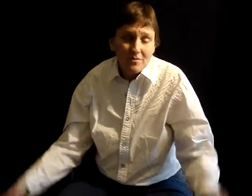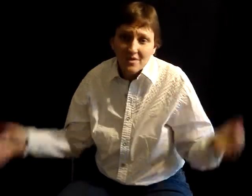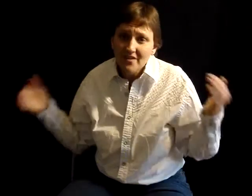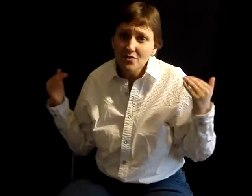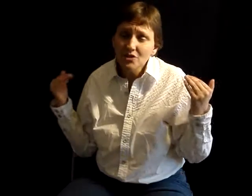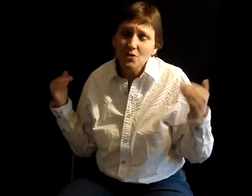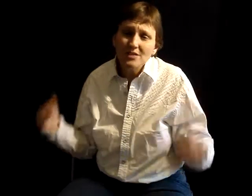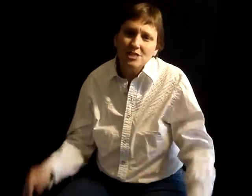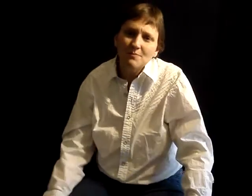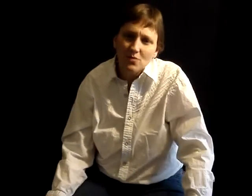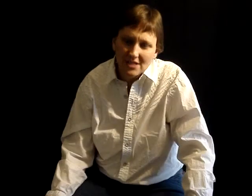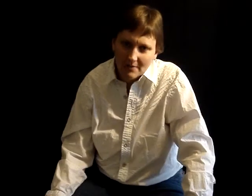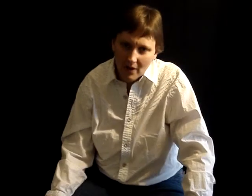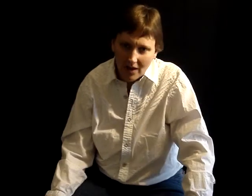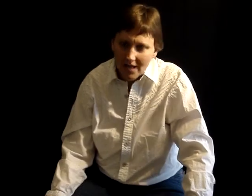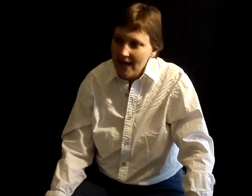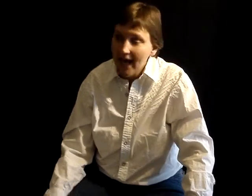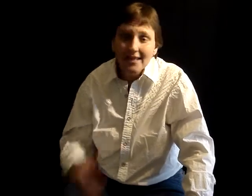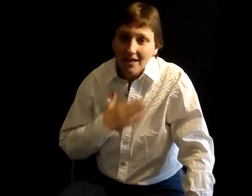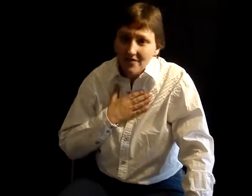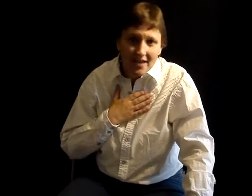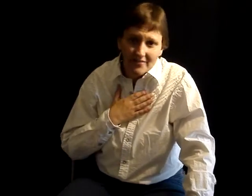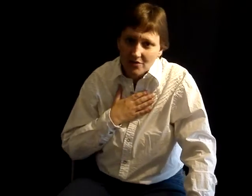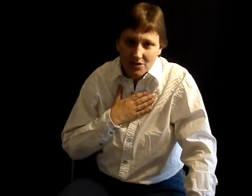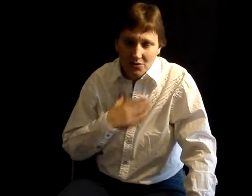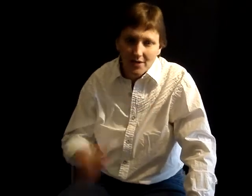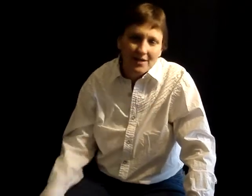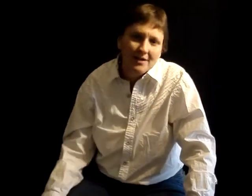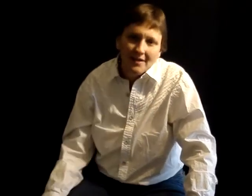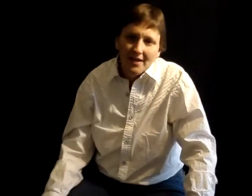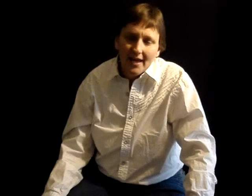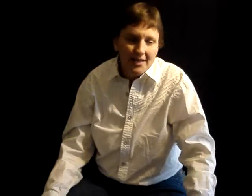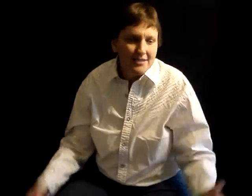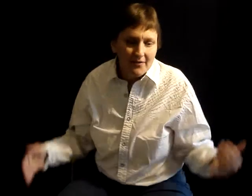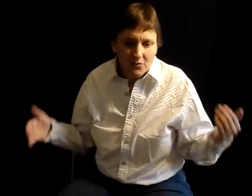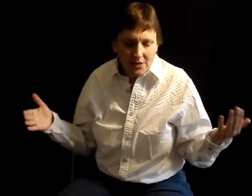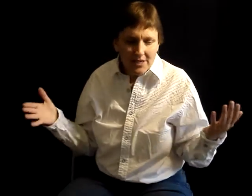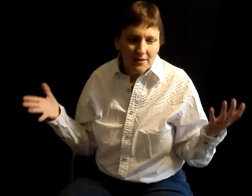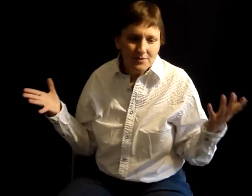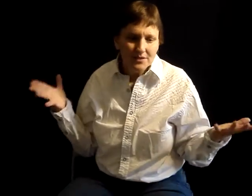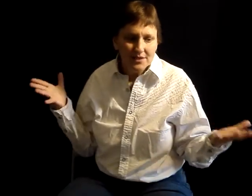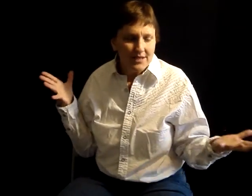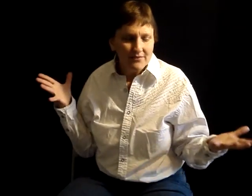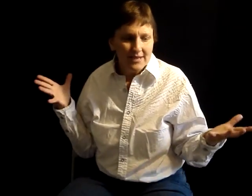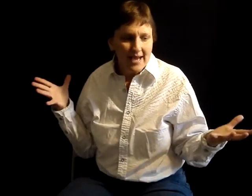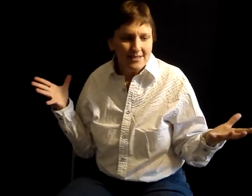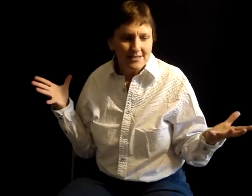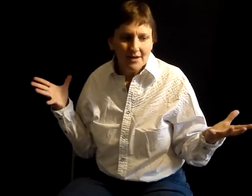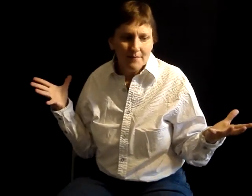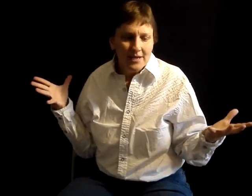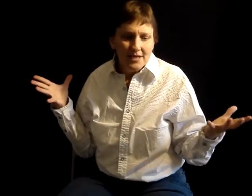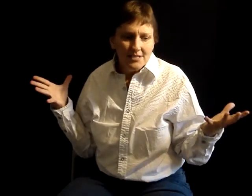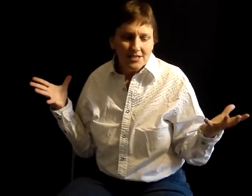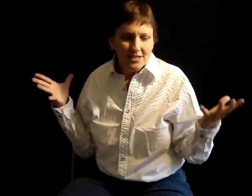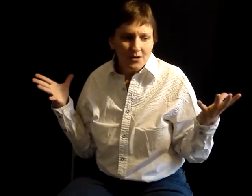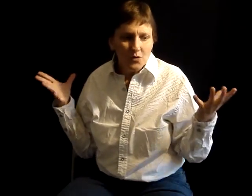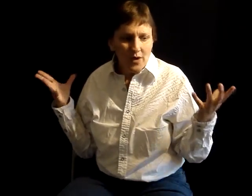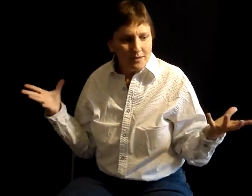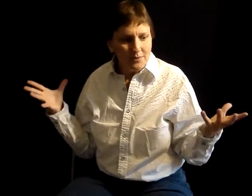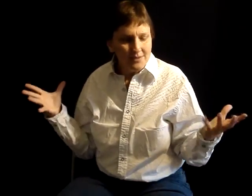The I.V.U.S. is exposing them all. I love the I.V.U.S. and I've really come to think of it as just an incredible, you